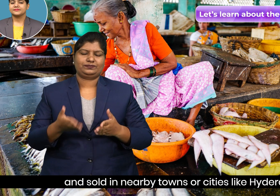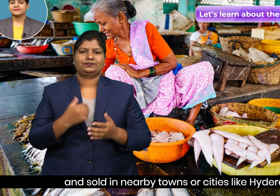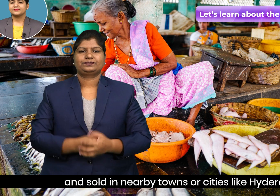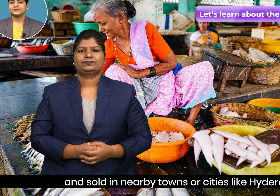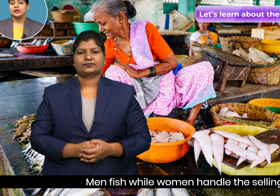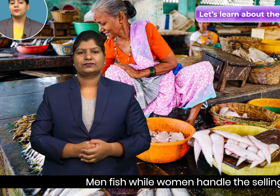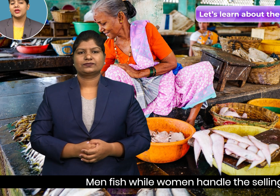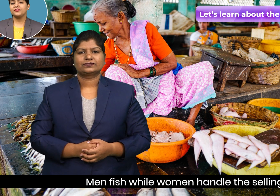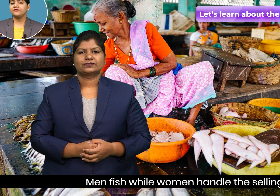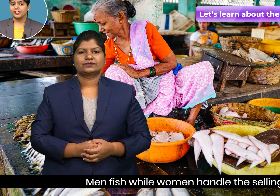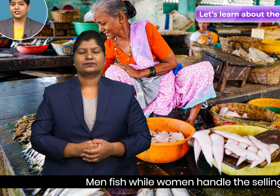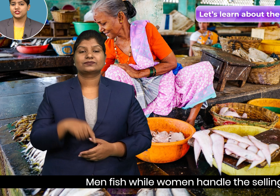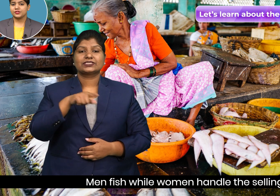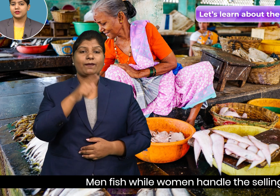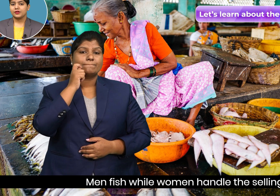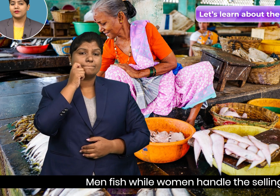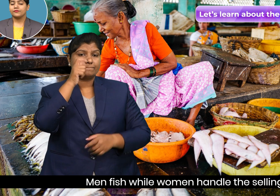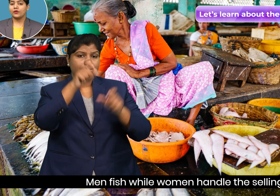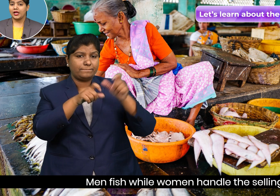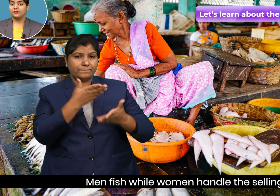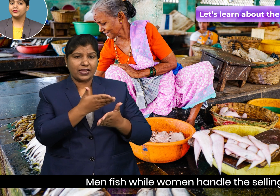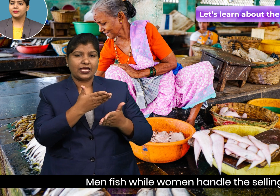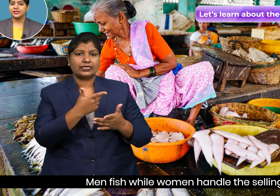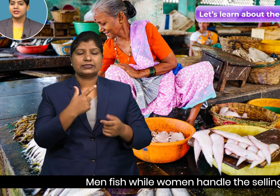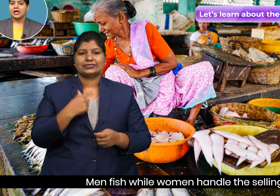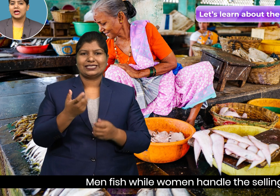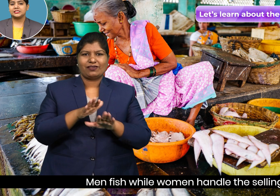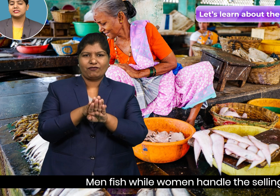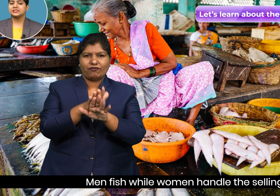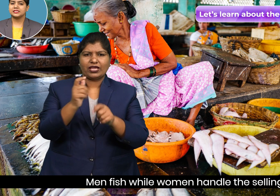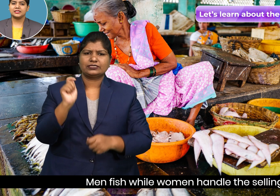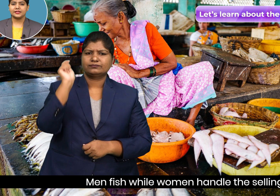Men fish while women handle the sailing.